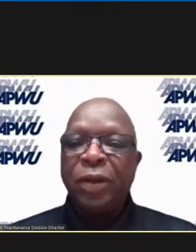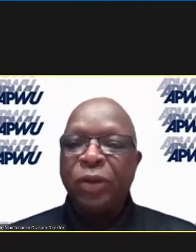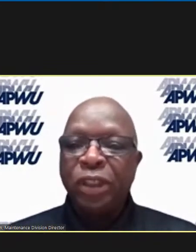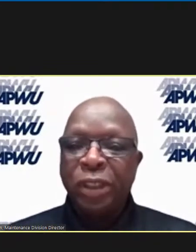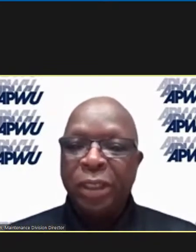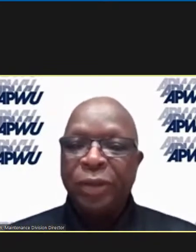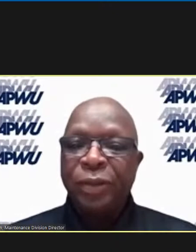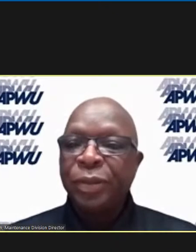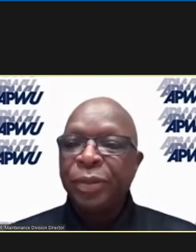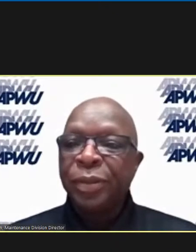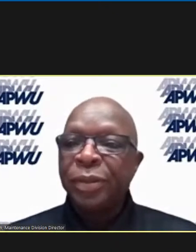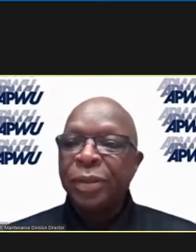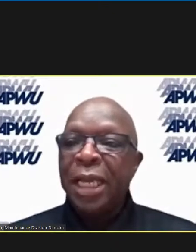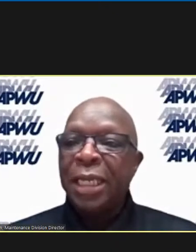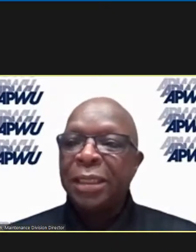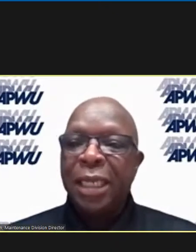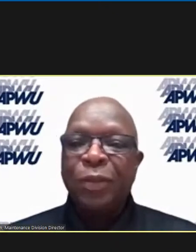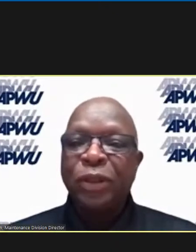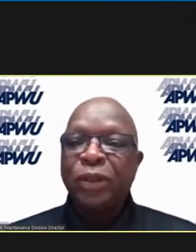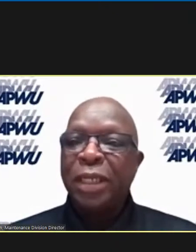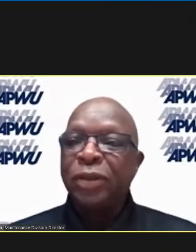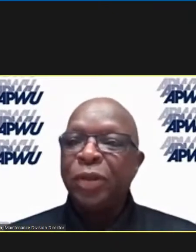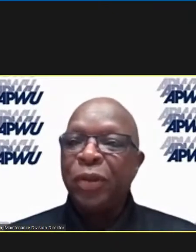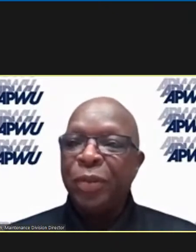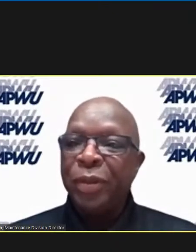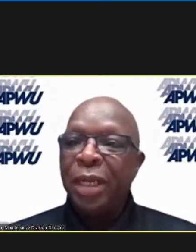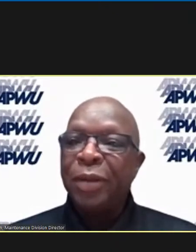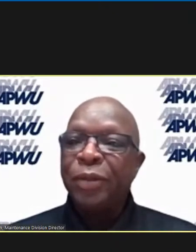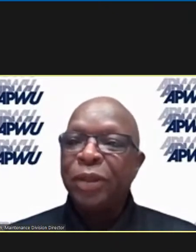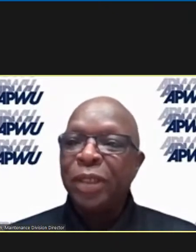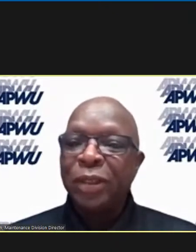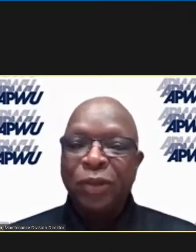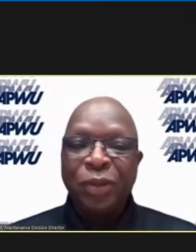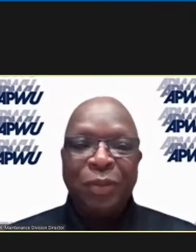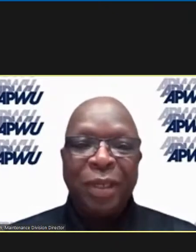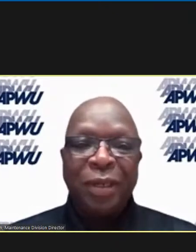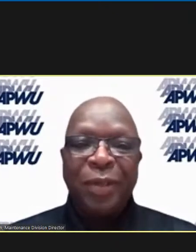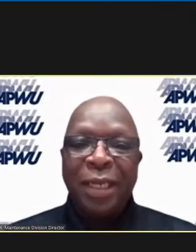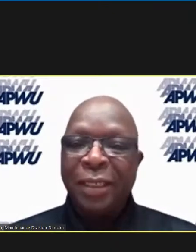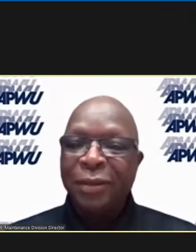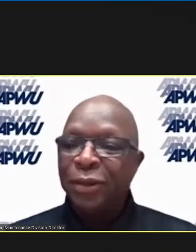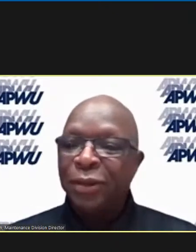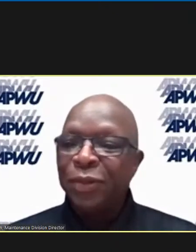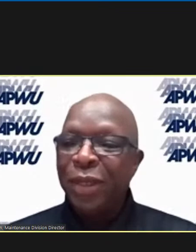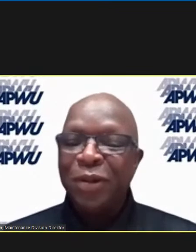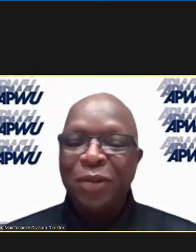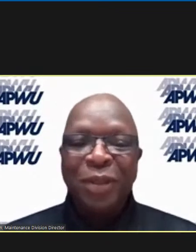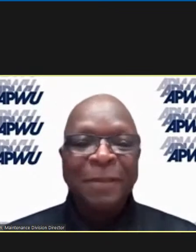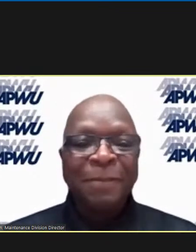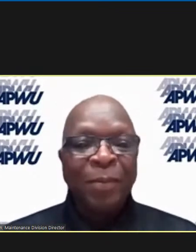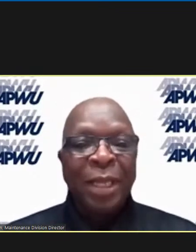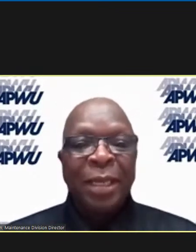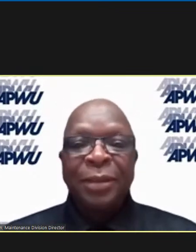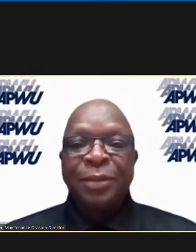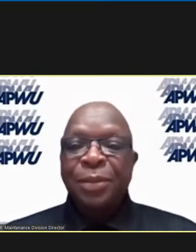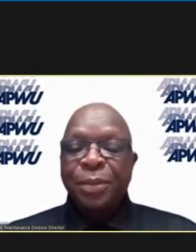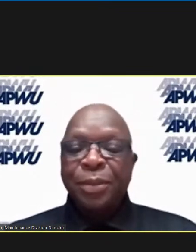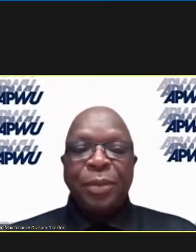a great negotiator. I say, I'm not trying to be Raymer. I'm just trying to be a better Balagon. So bear with me.